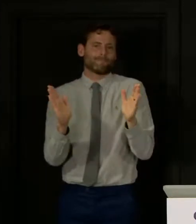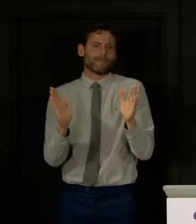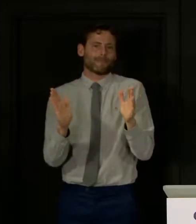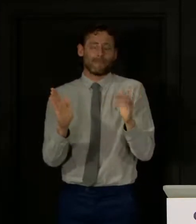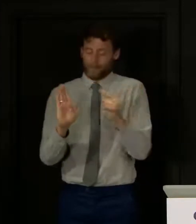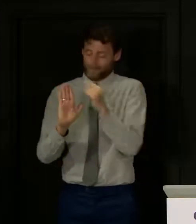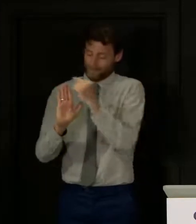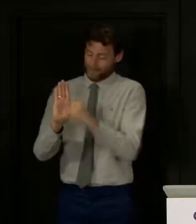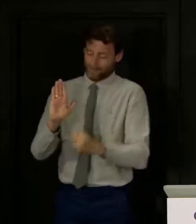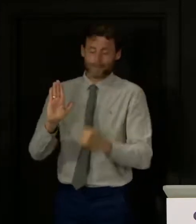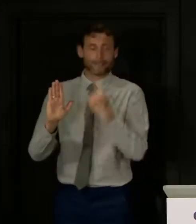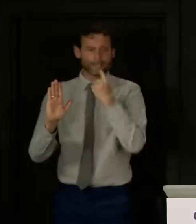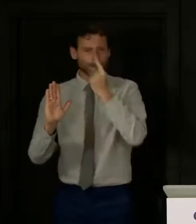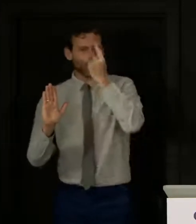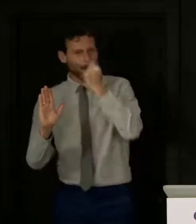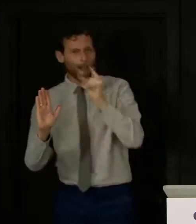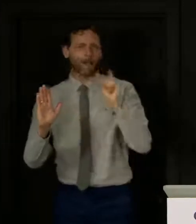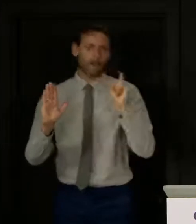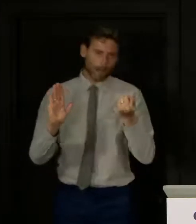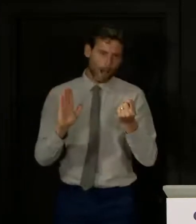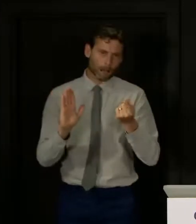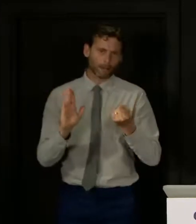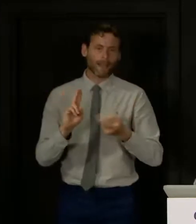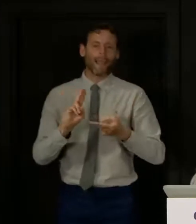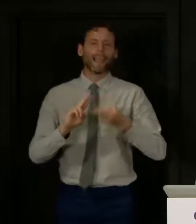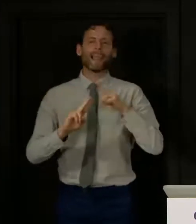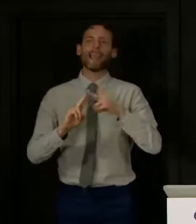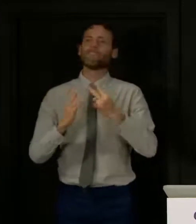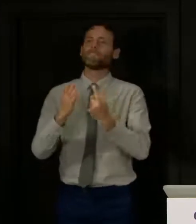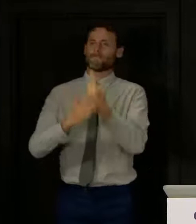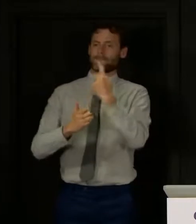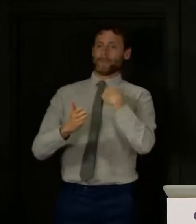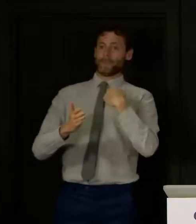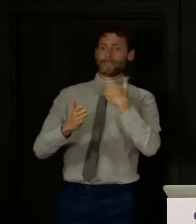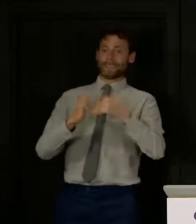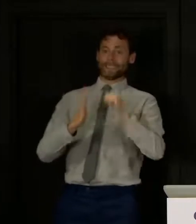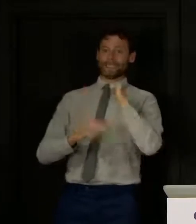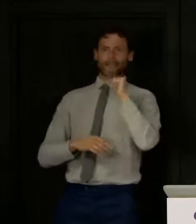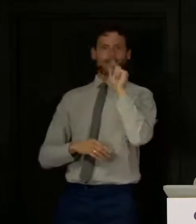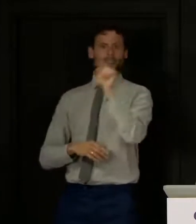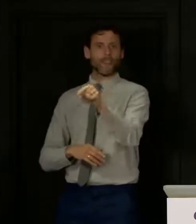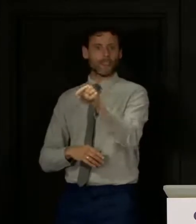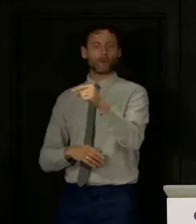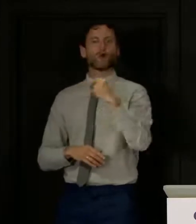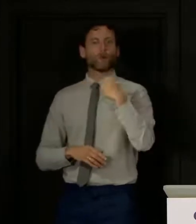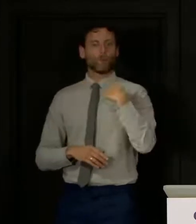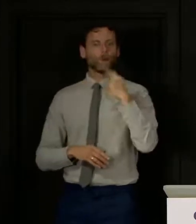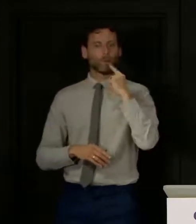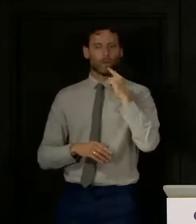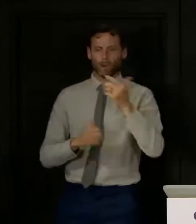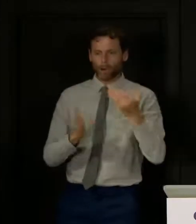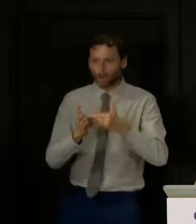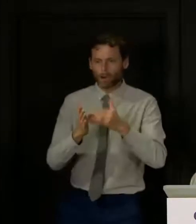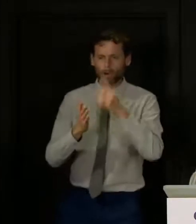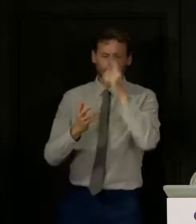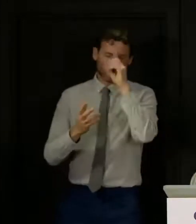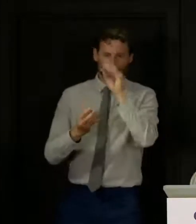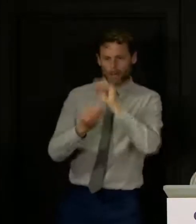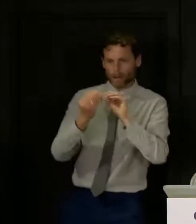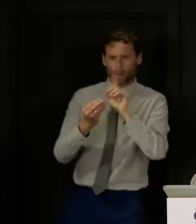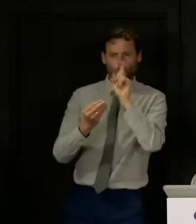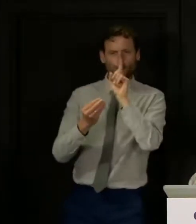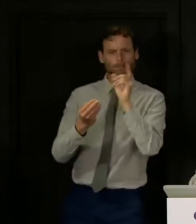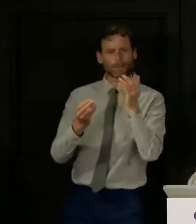are particular situations we haven't foreseen, we will try to make sure we put guidance out there to take account of that. But we are